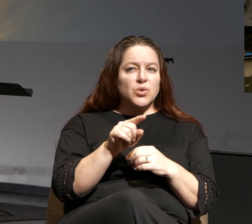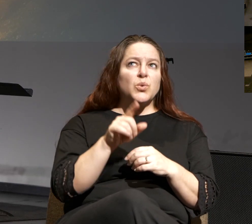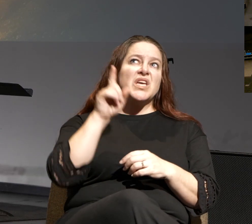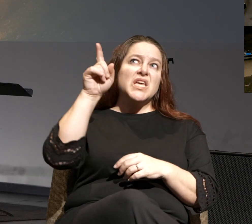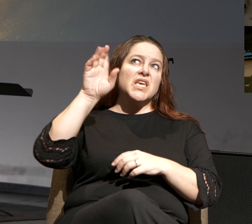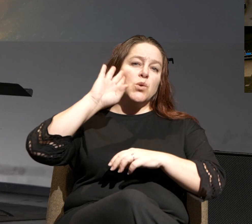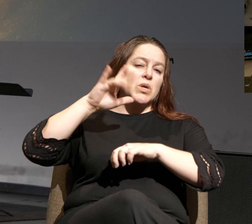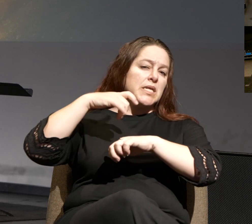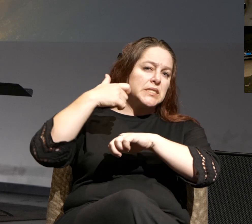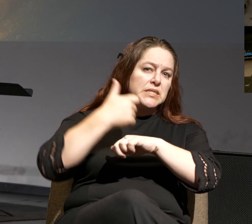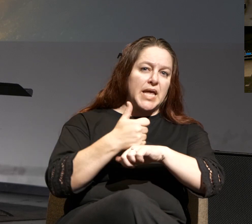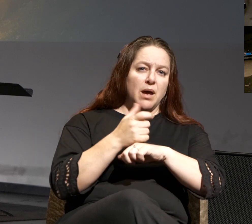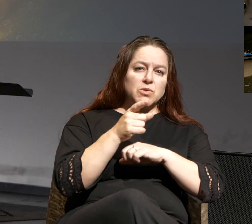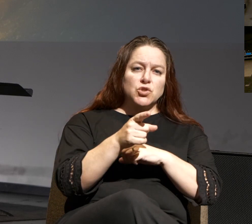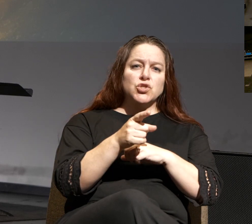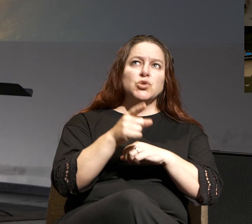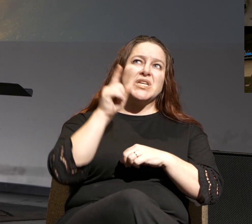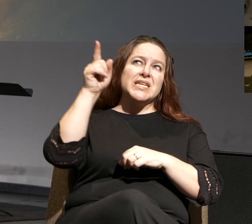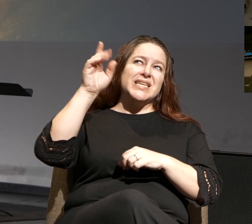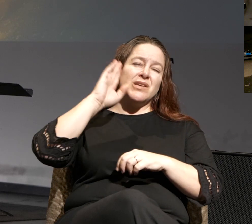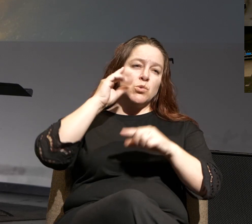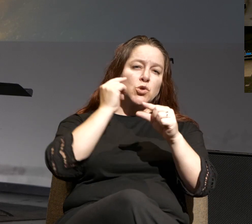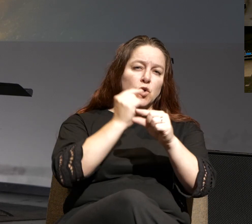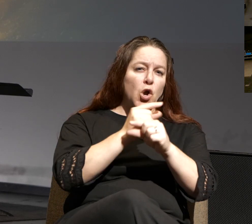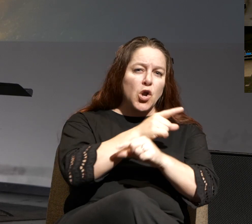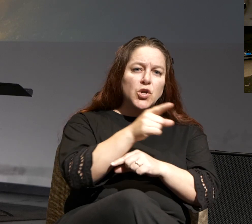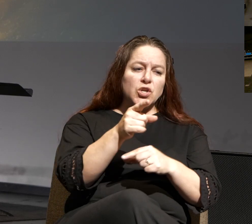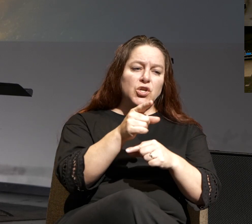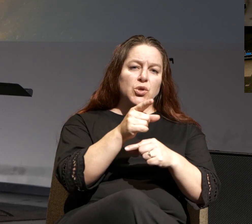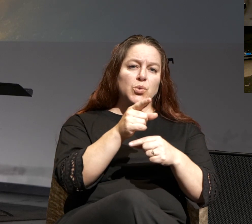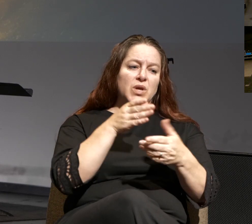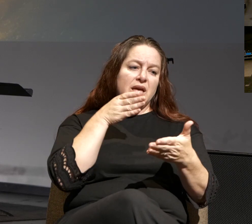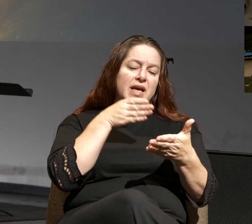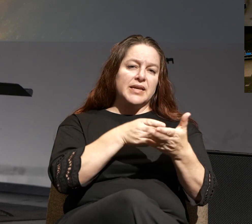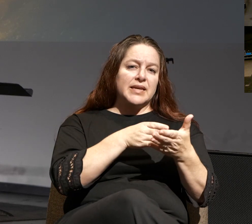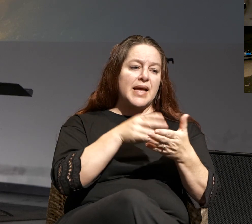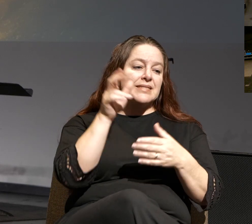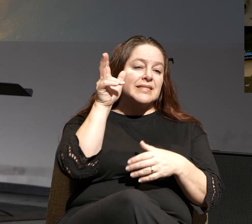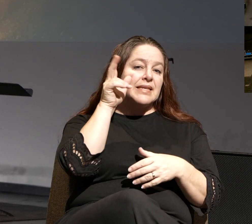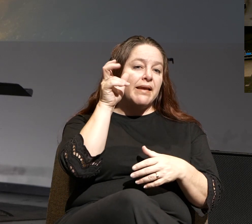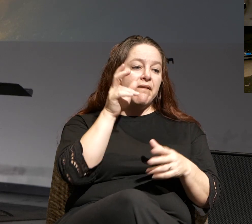establish you and guard you against the evil one.